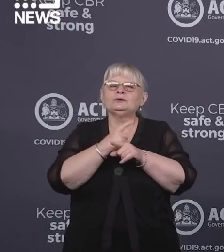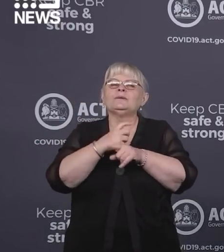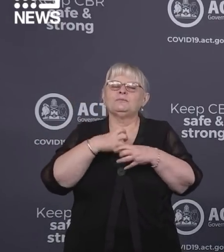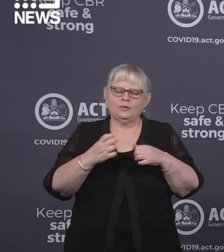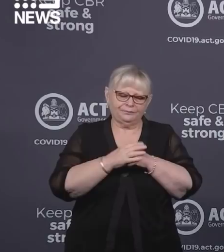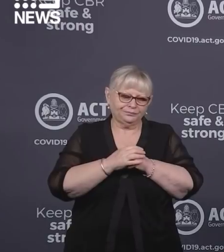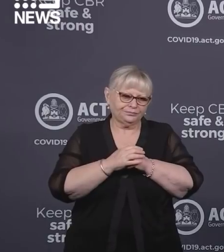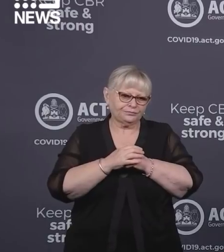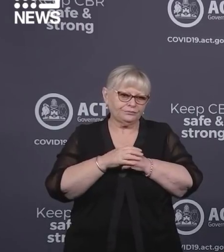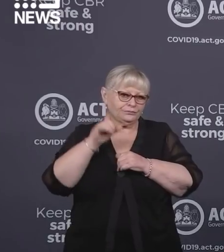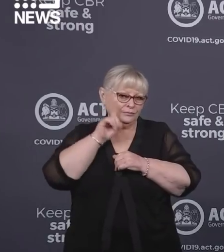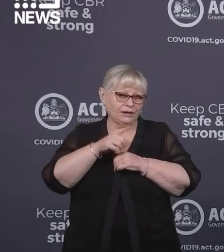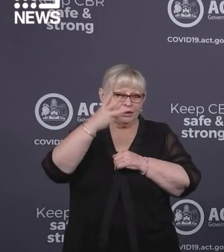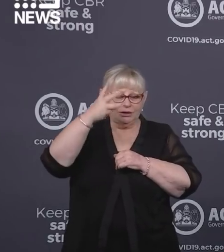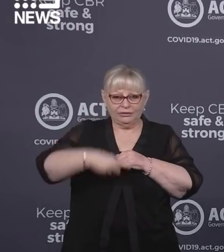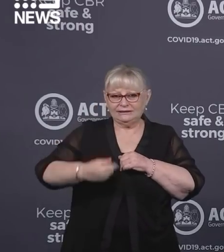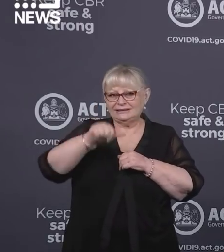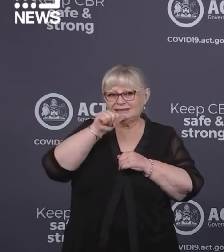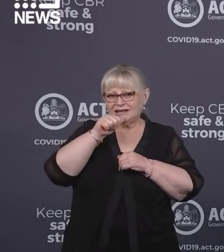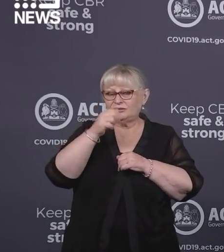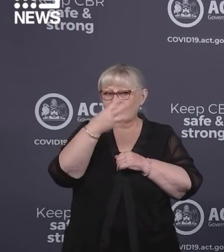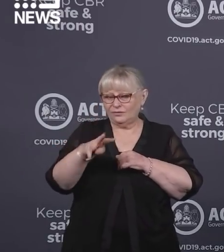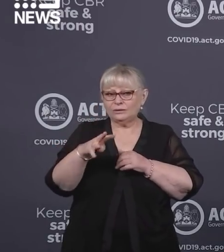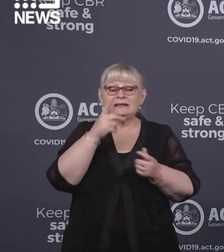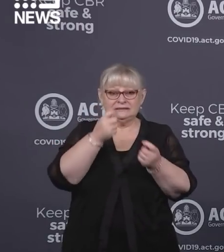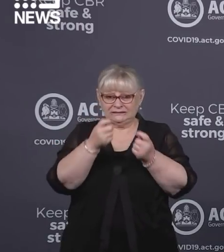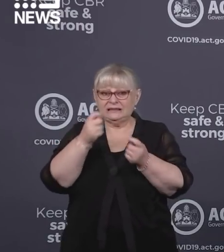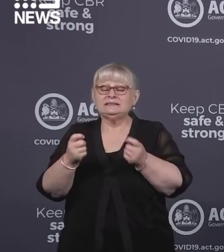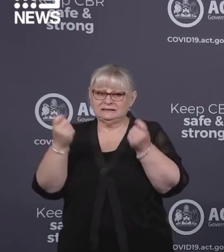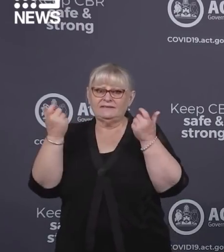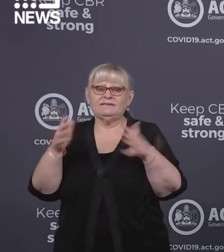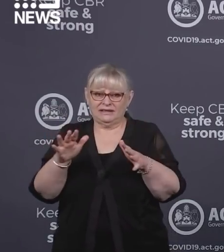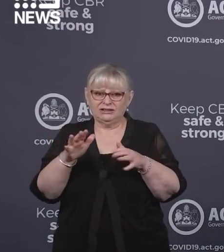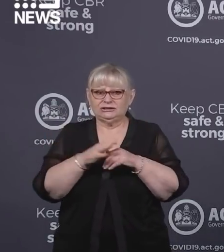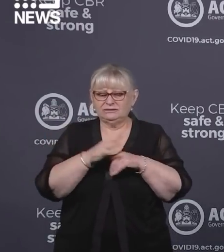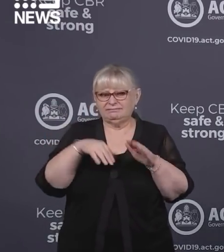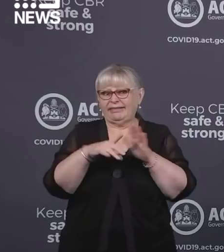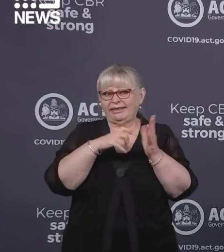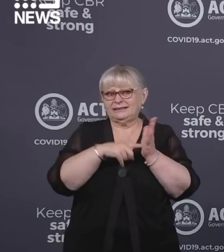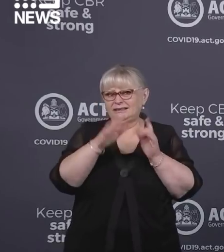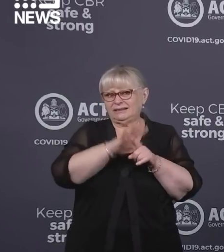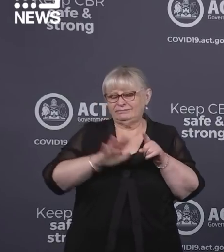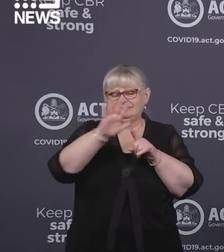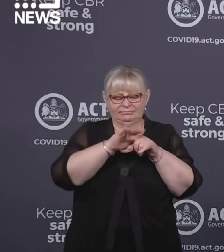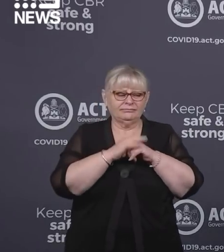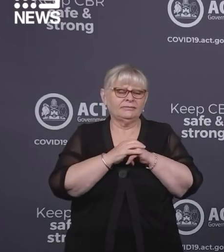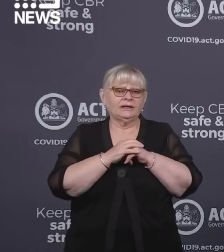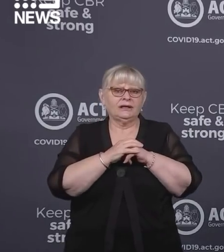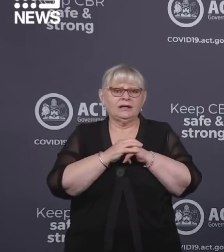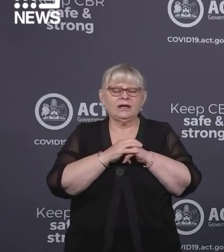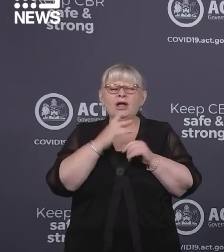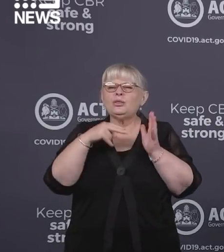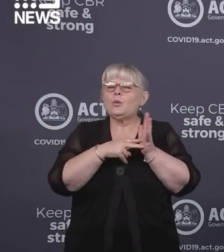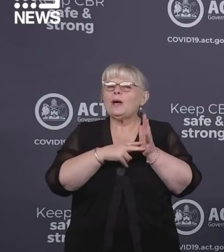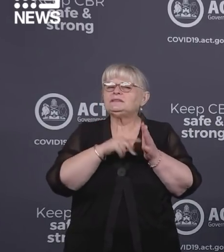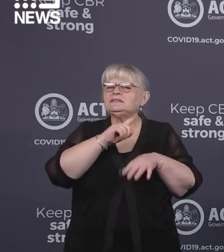Yesterday 3,640 tests were conducted in the ACT. Wait times